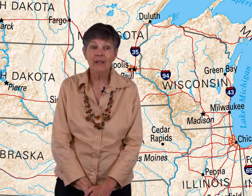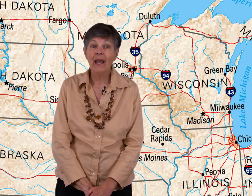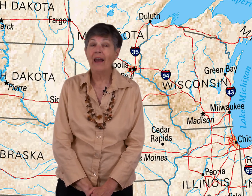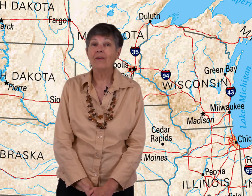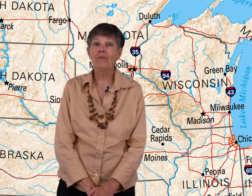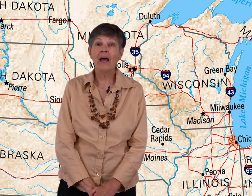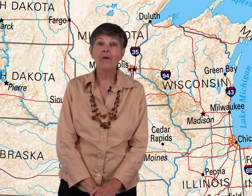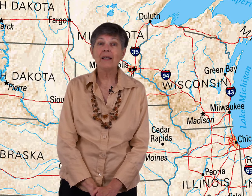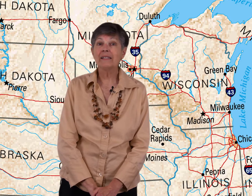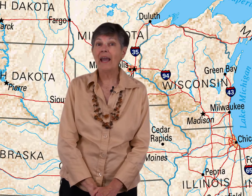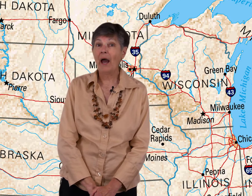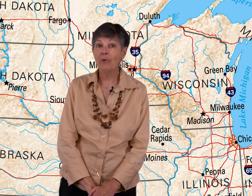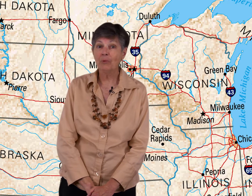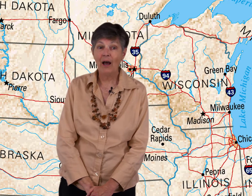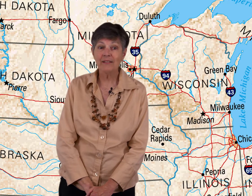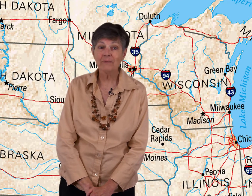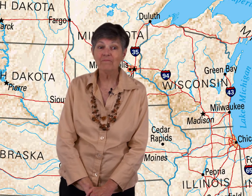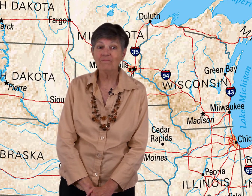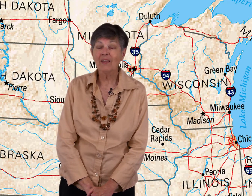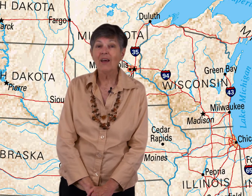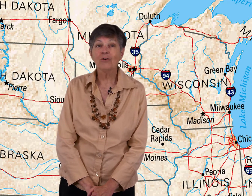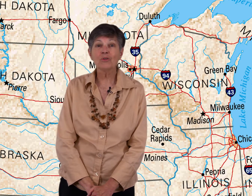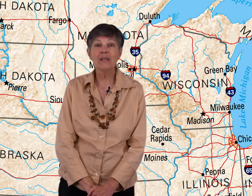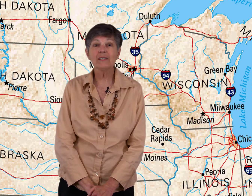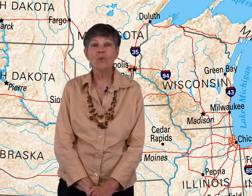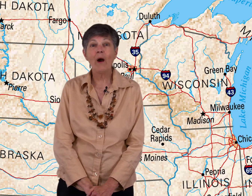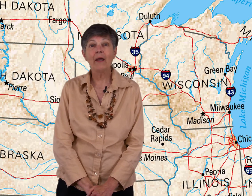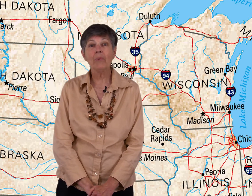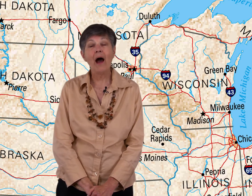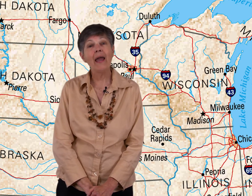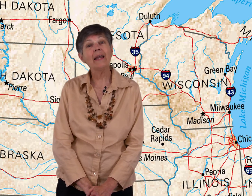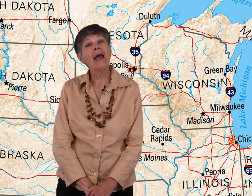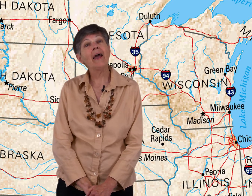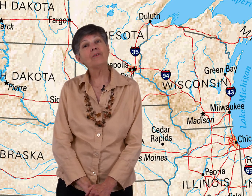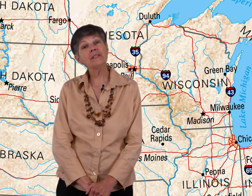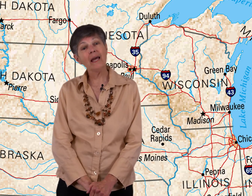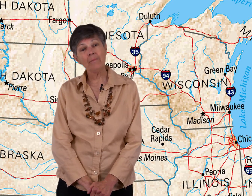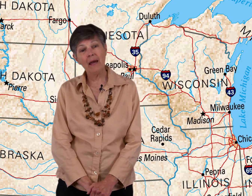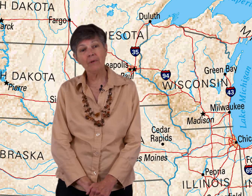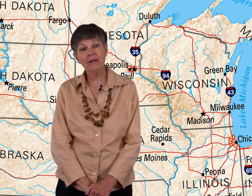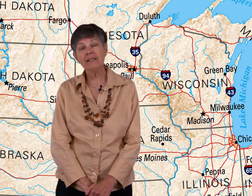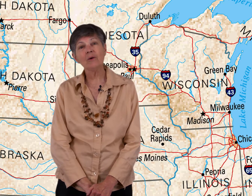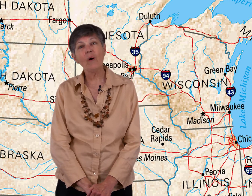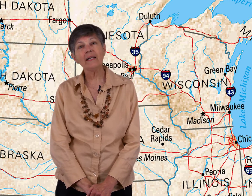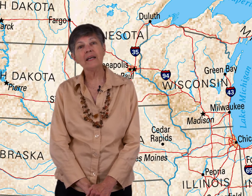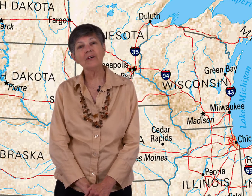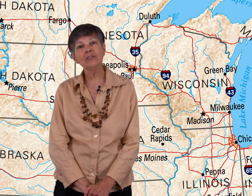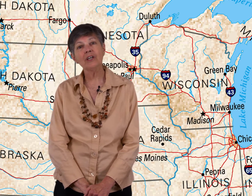and their flower is the apple blossom. Their tree is the white pine. And their state mammal is the white-tailed